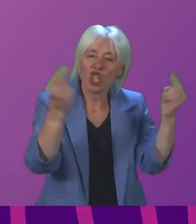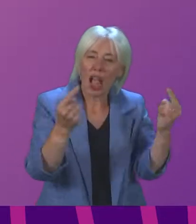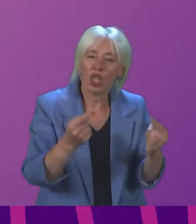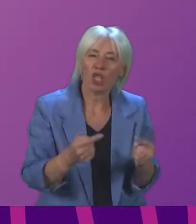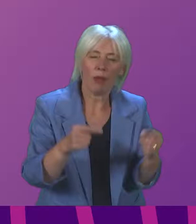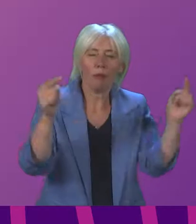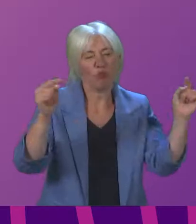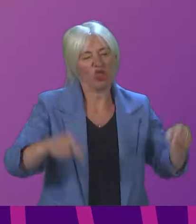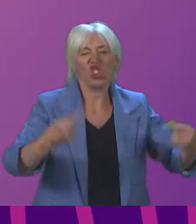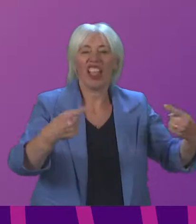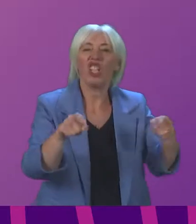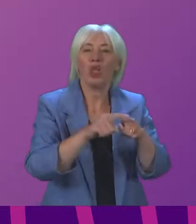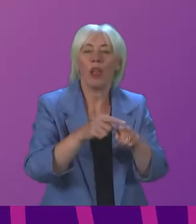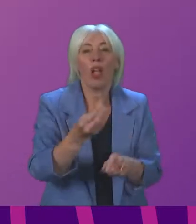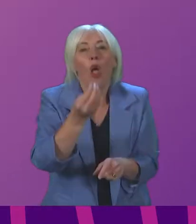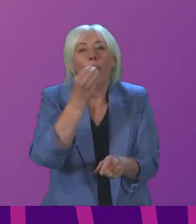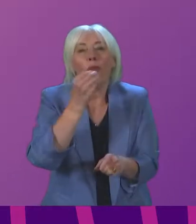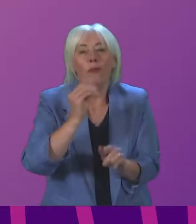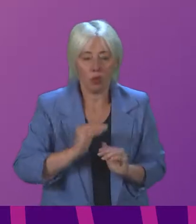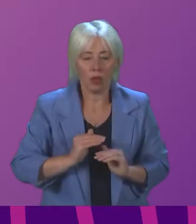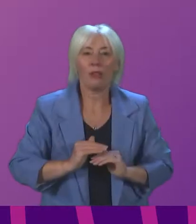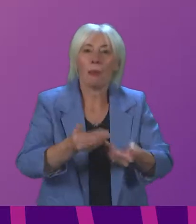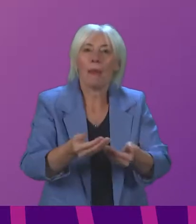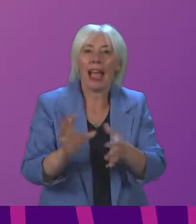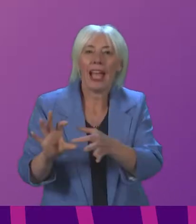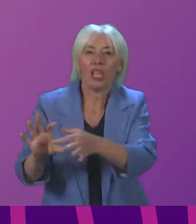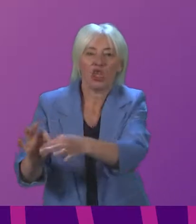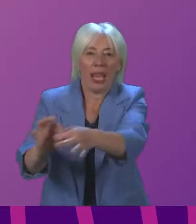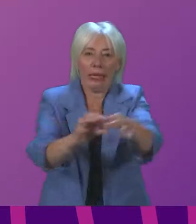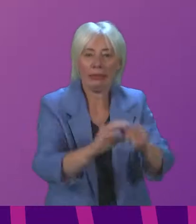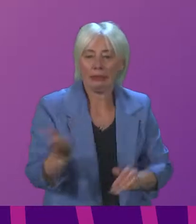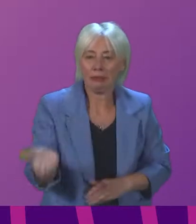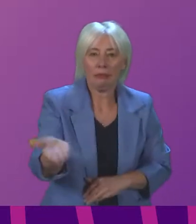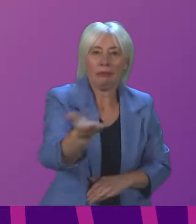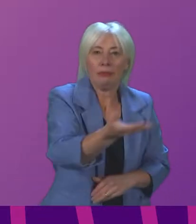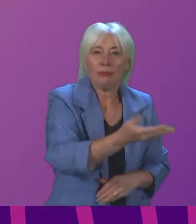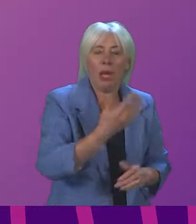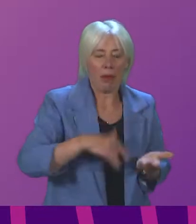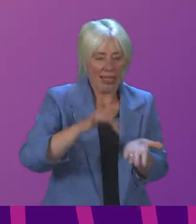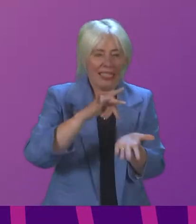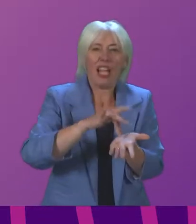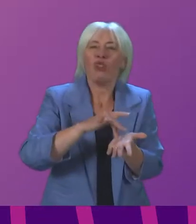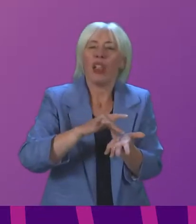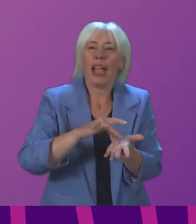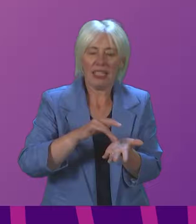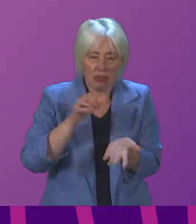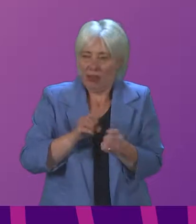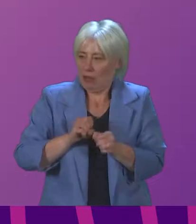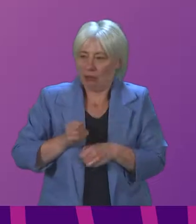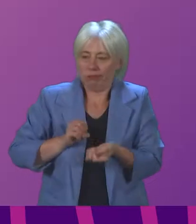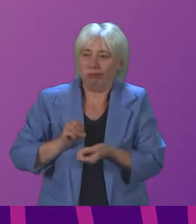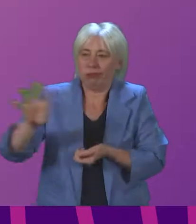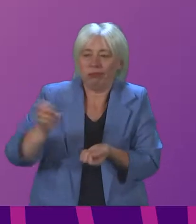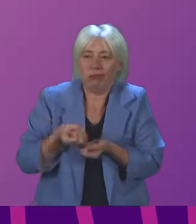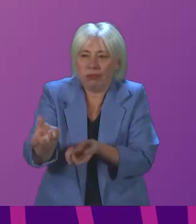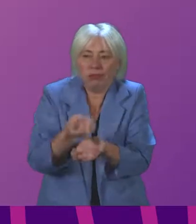chain. Although the food supply chain did a remarkable job in the pandemic, we have a very centralised system of food distribution and the most resilient supply